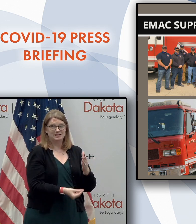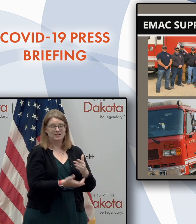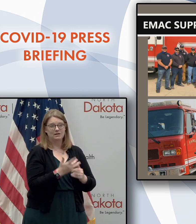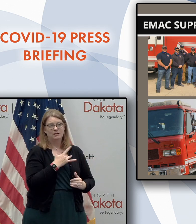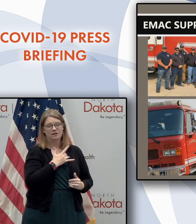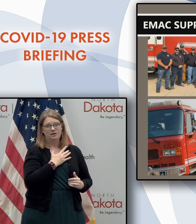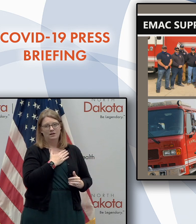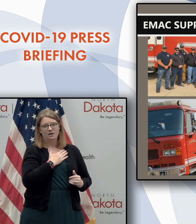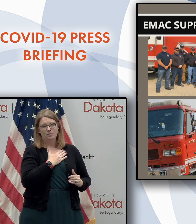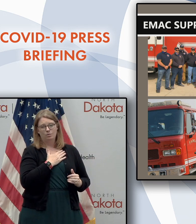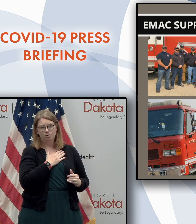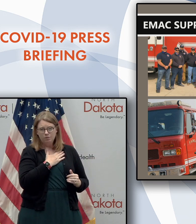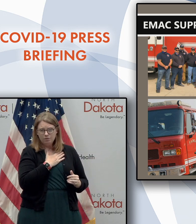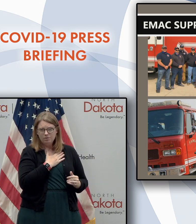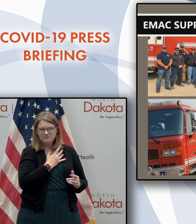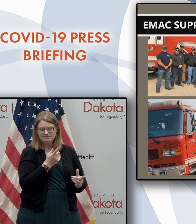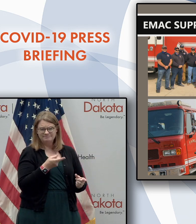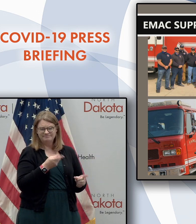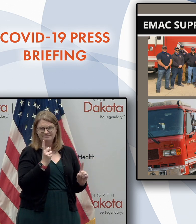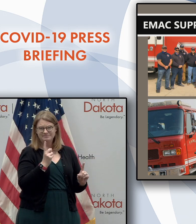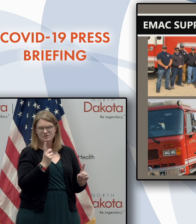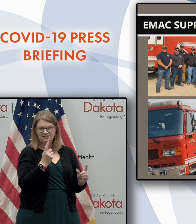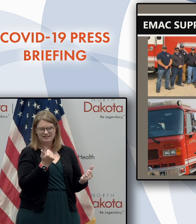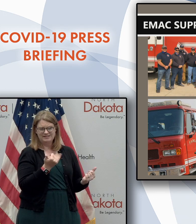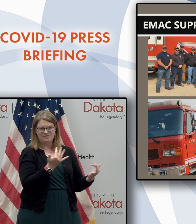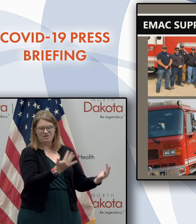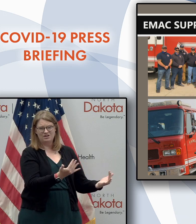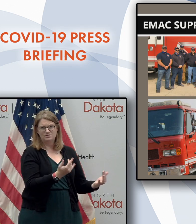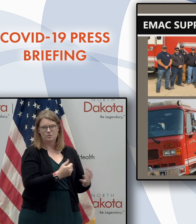this, uh, during these, uh, fires.